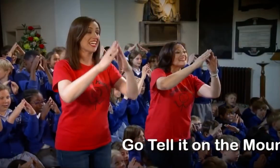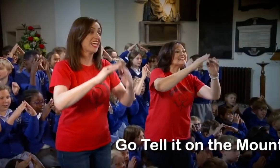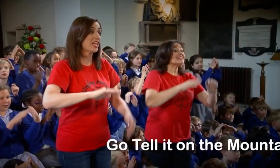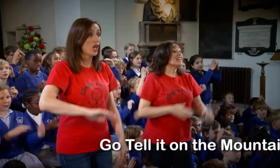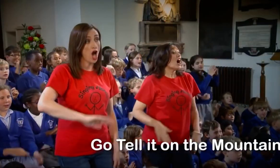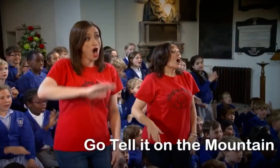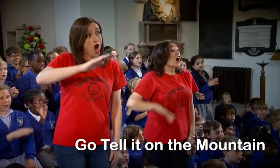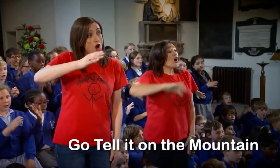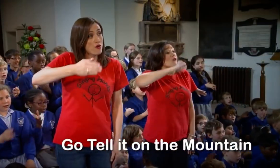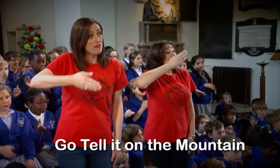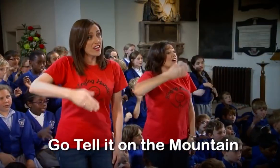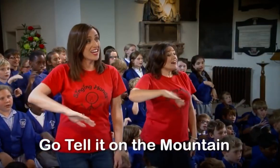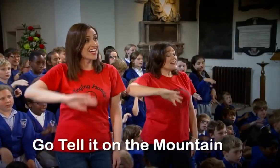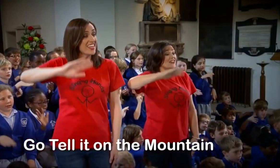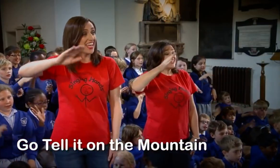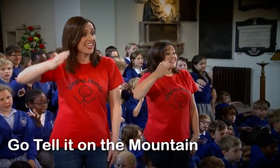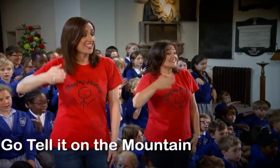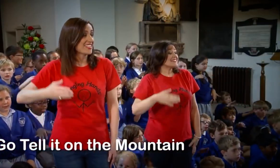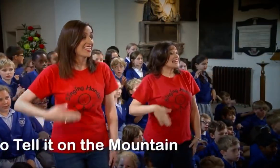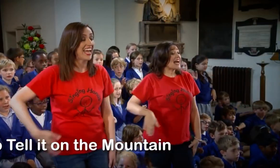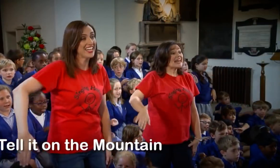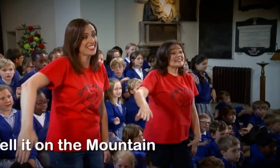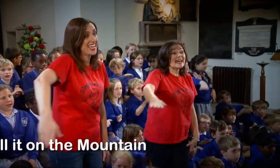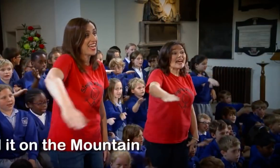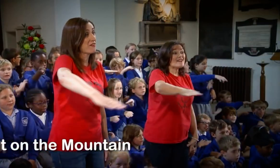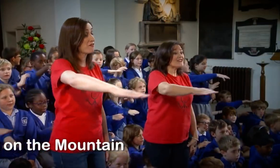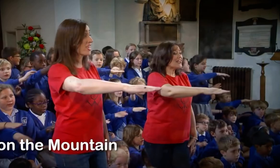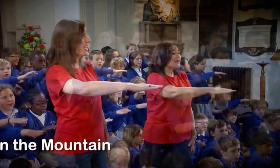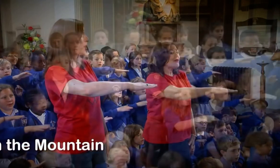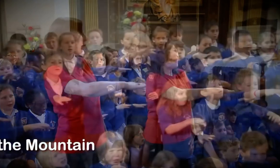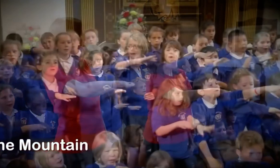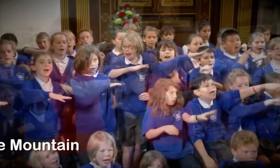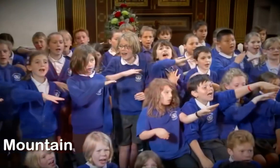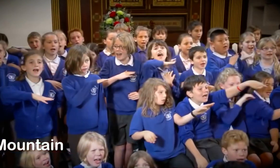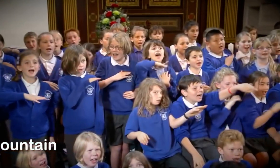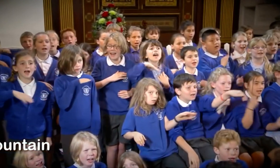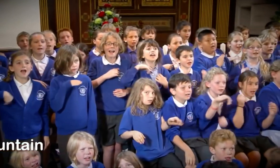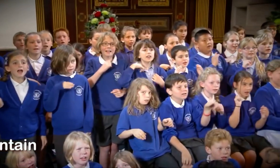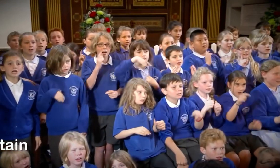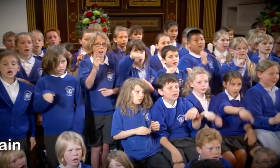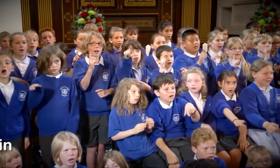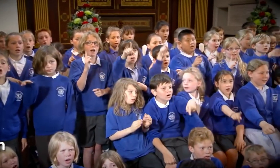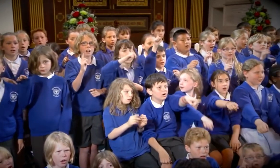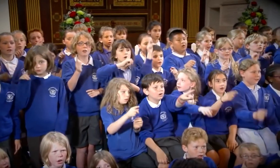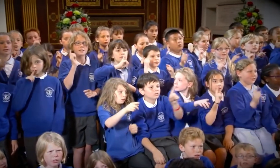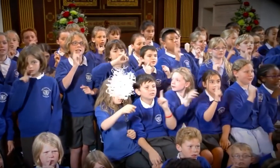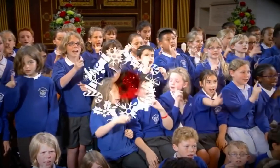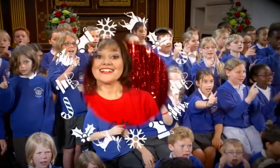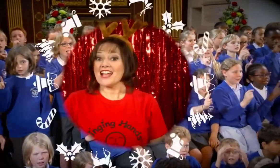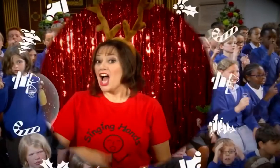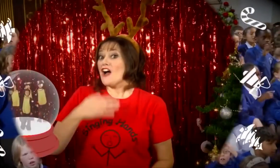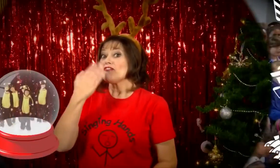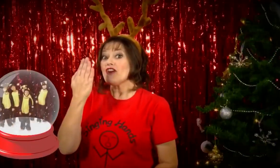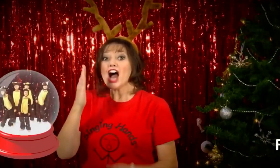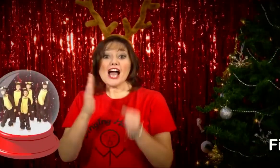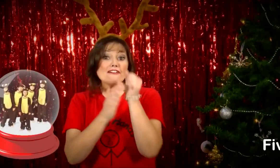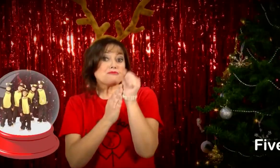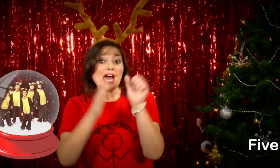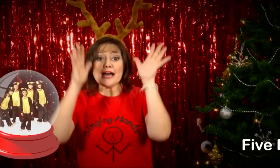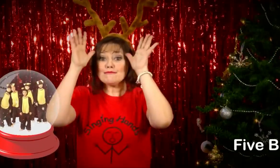Over the hills and everywhere Goats read it on Five brown